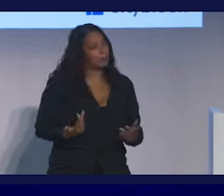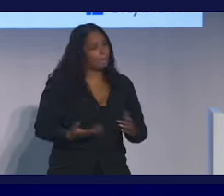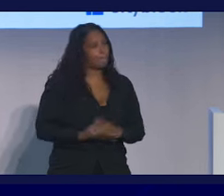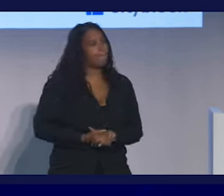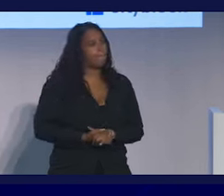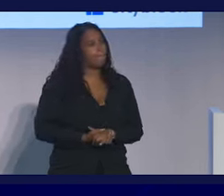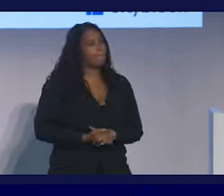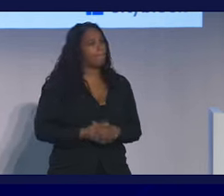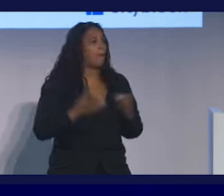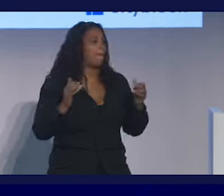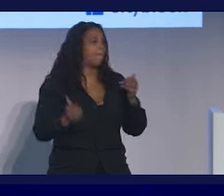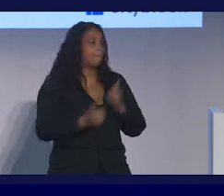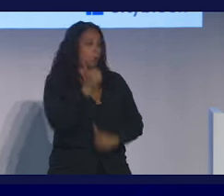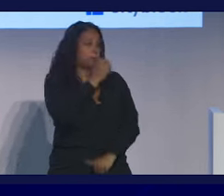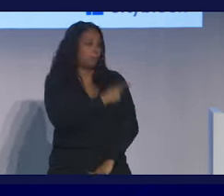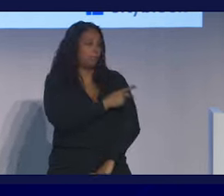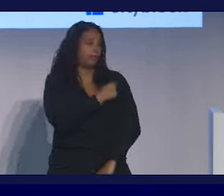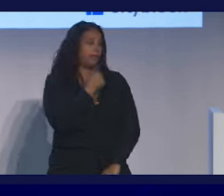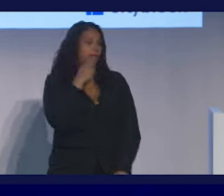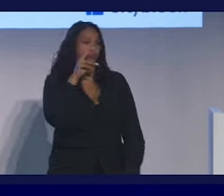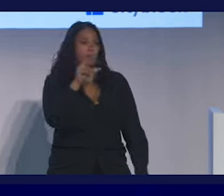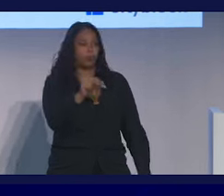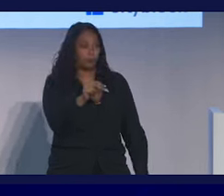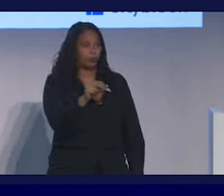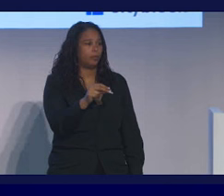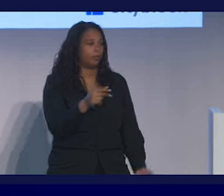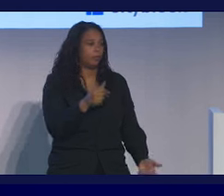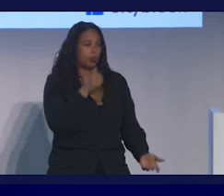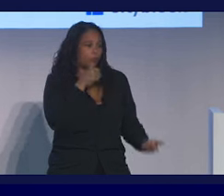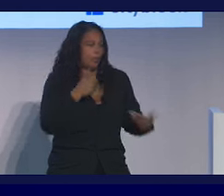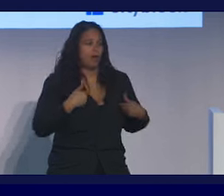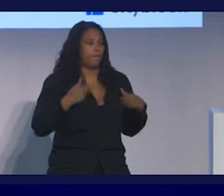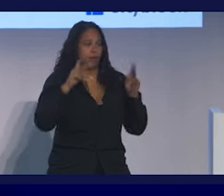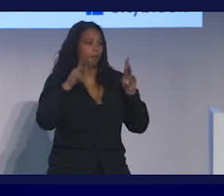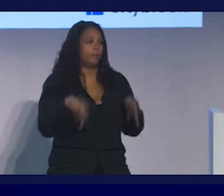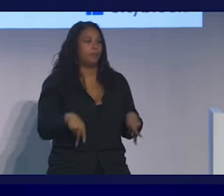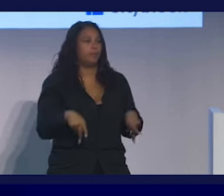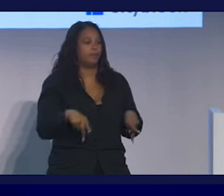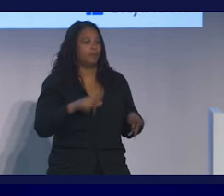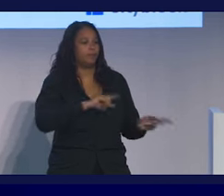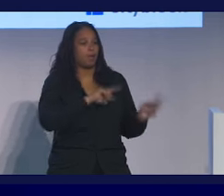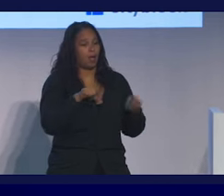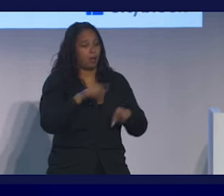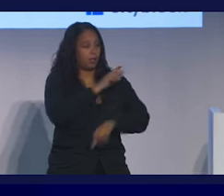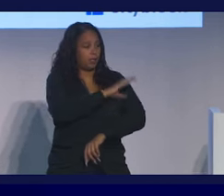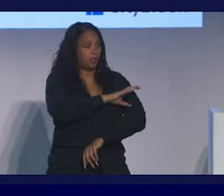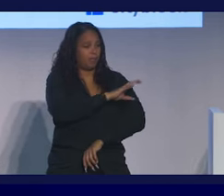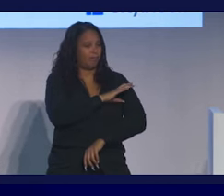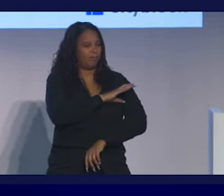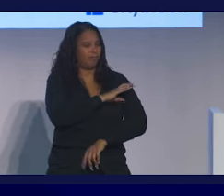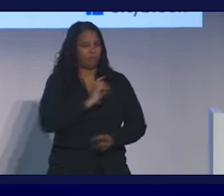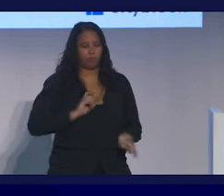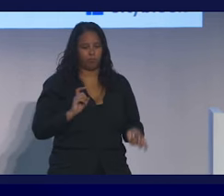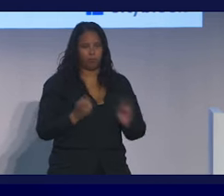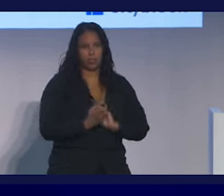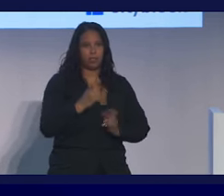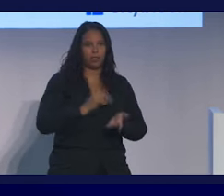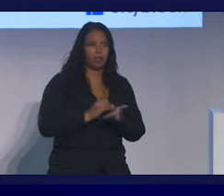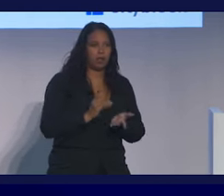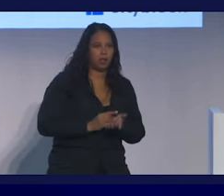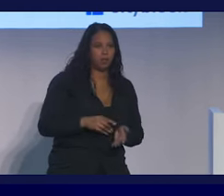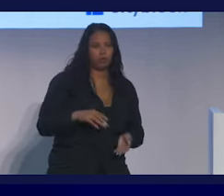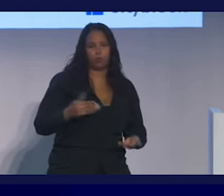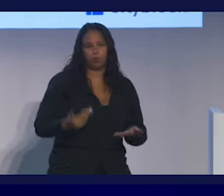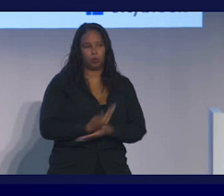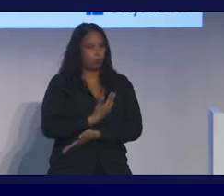And most patients say no. They don't have a person. They come to the clinic and the person's changed. There's a new doctor, there's a new provider, there's a new